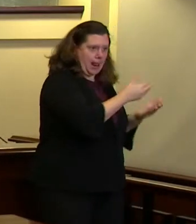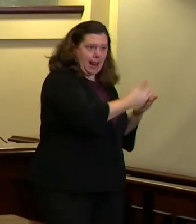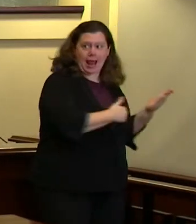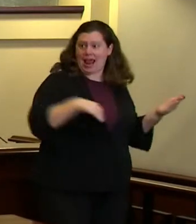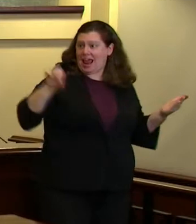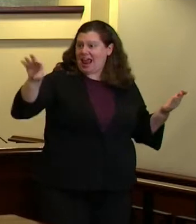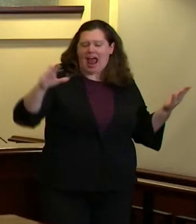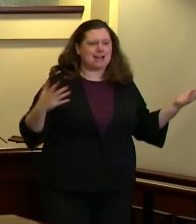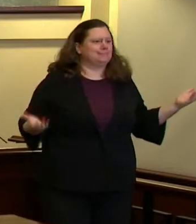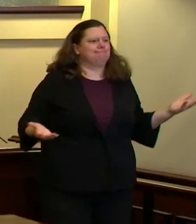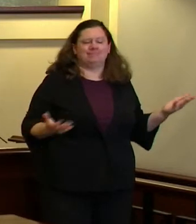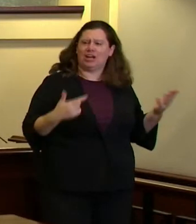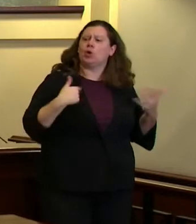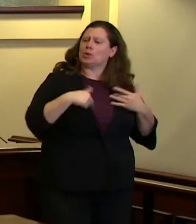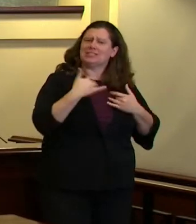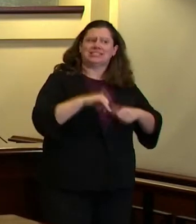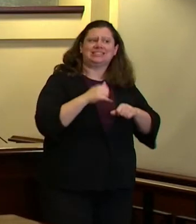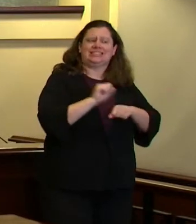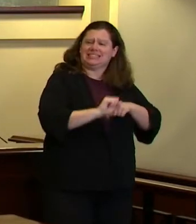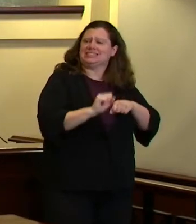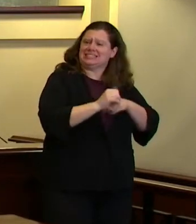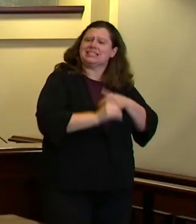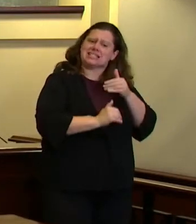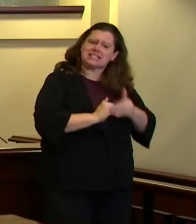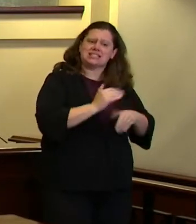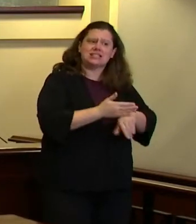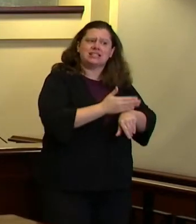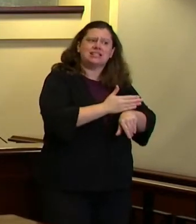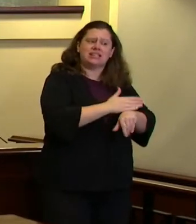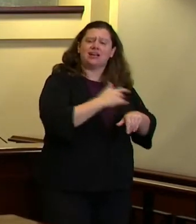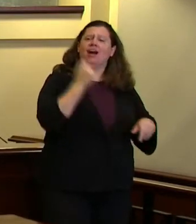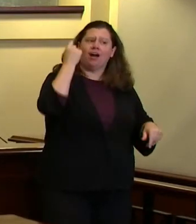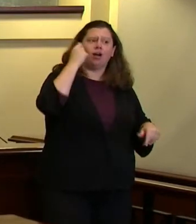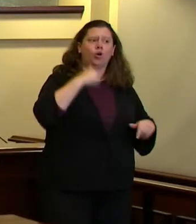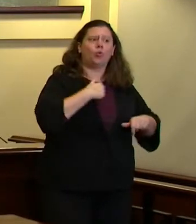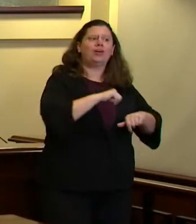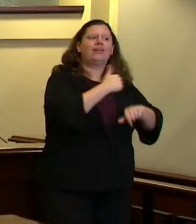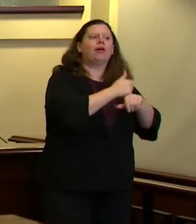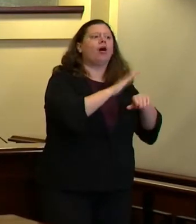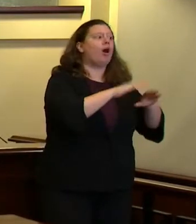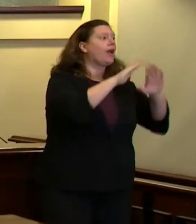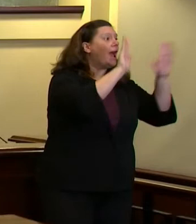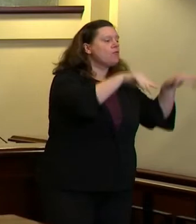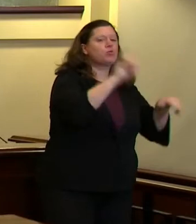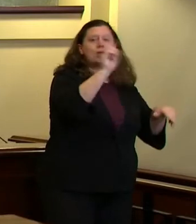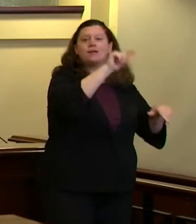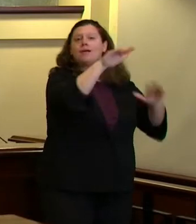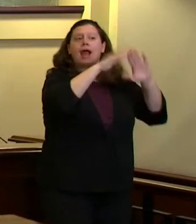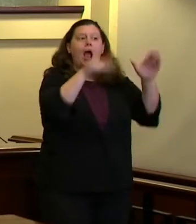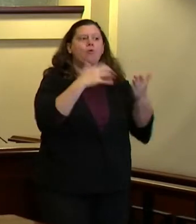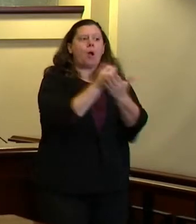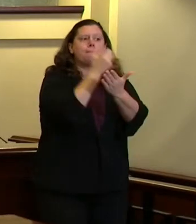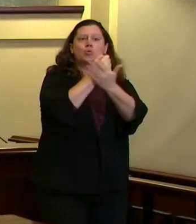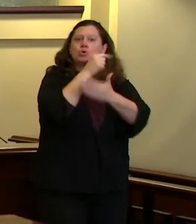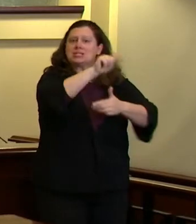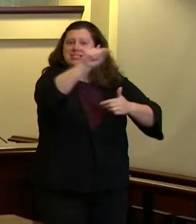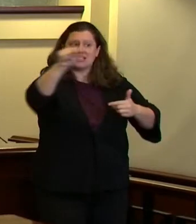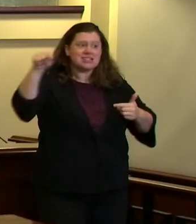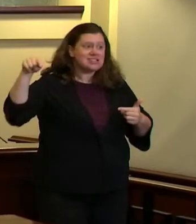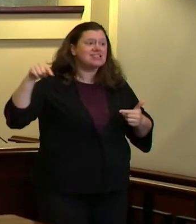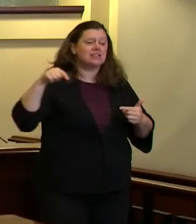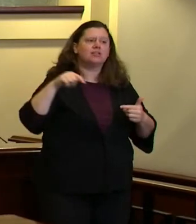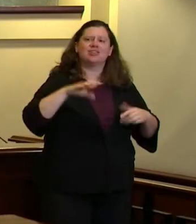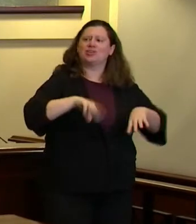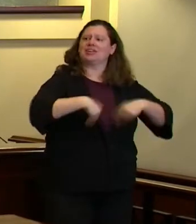are demonstrably the right ones create more housing opportunities create more support opportunities for people to be successful